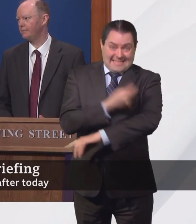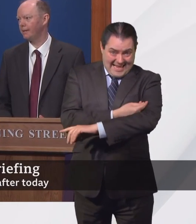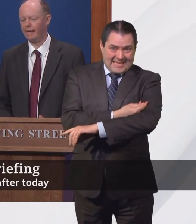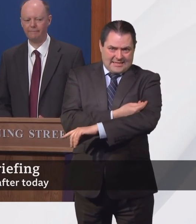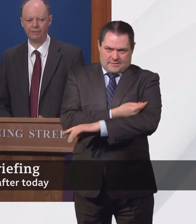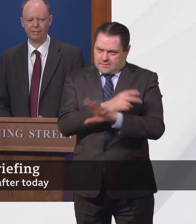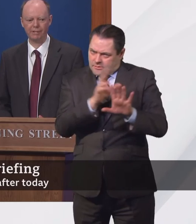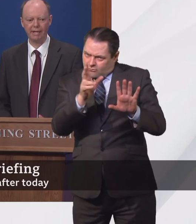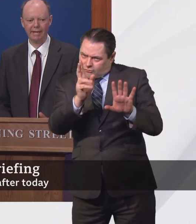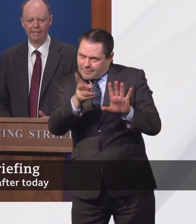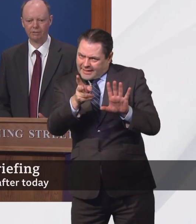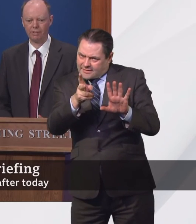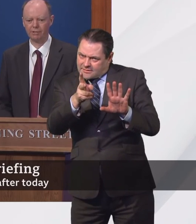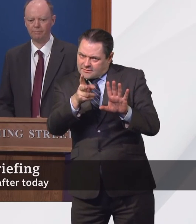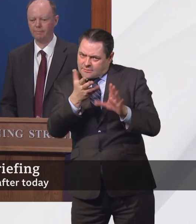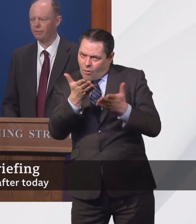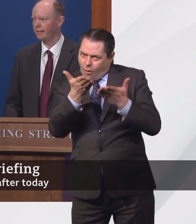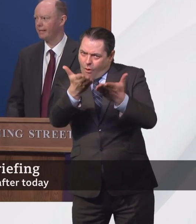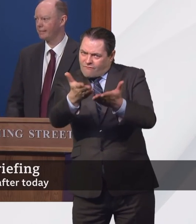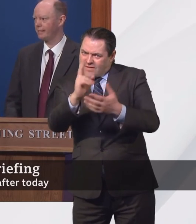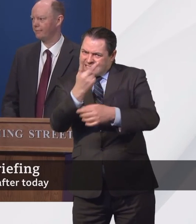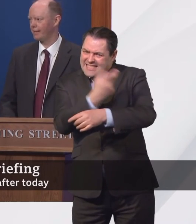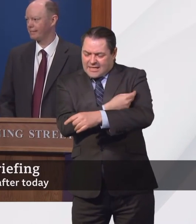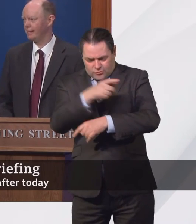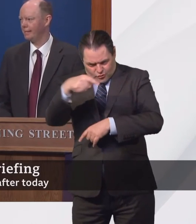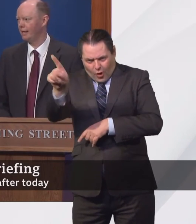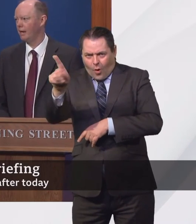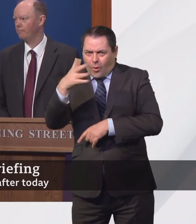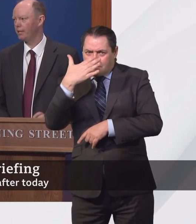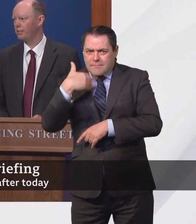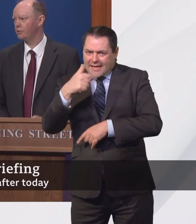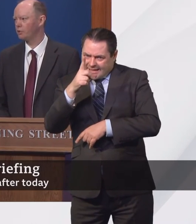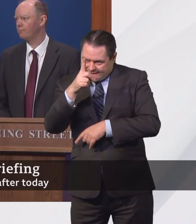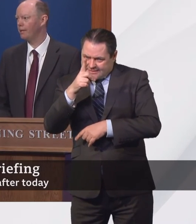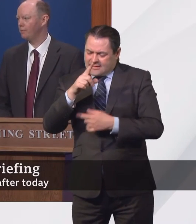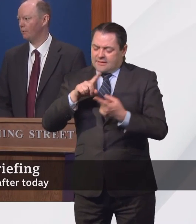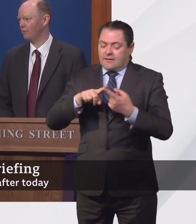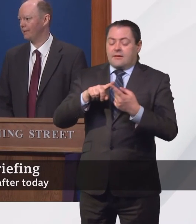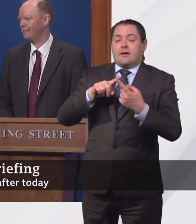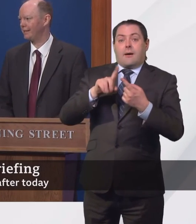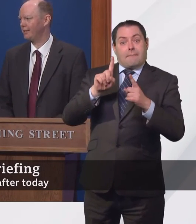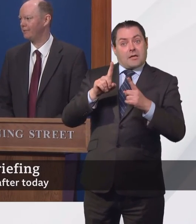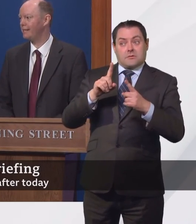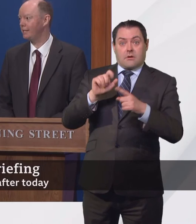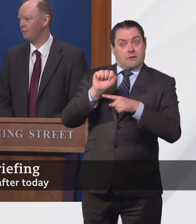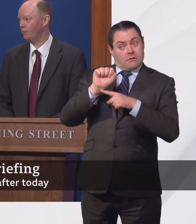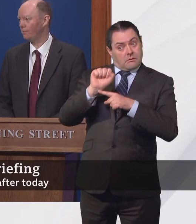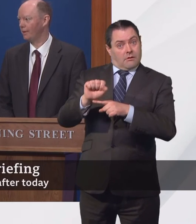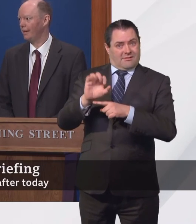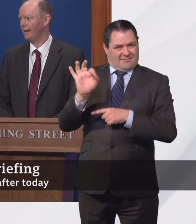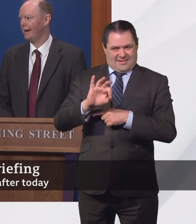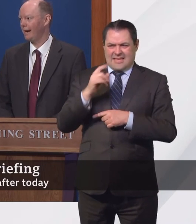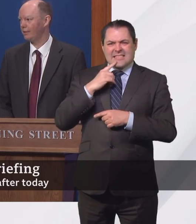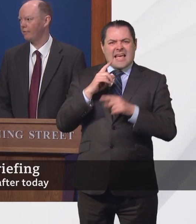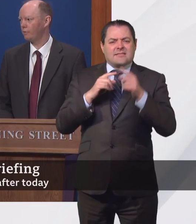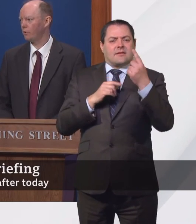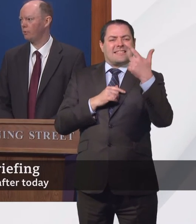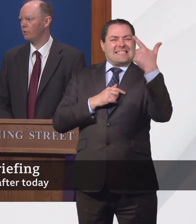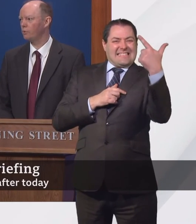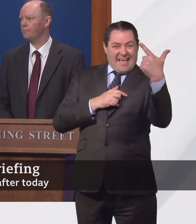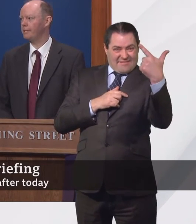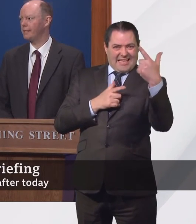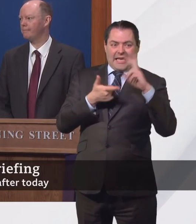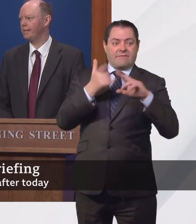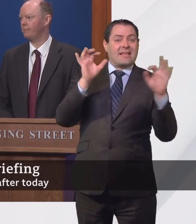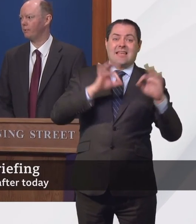repeat my emphasis, it is critical people get their second vaccine, but it is not a complete wall, it's a kind of leaky wall, and therefore